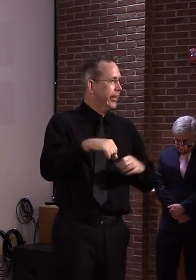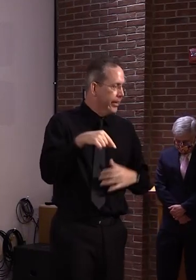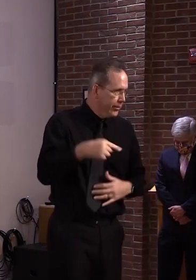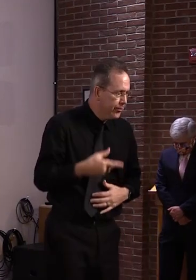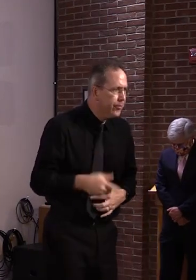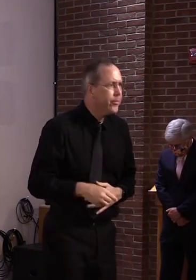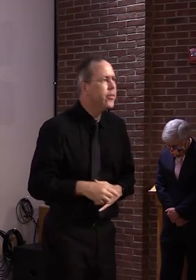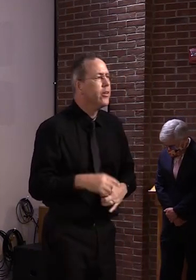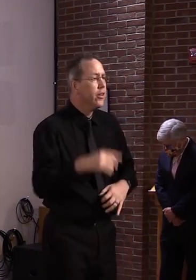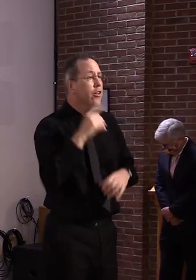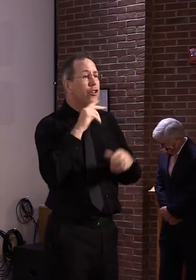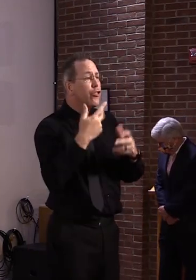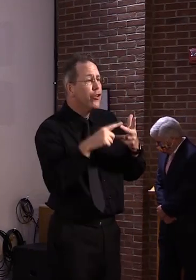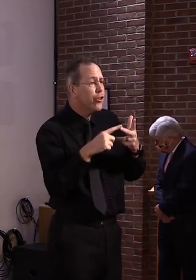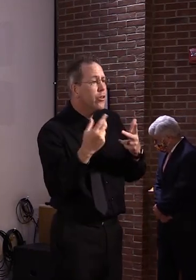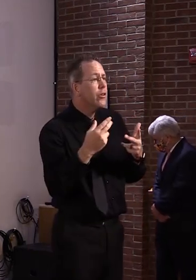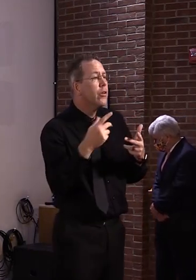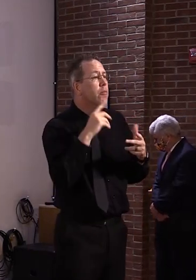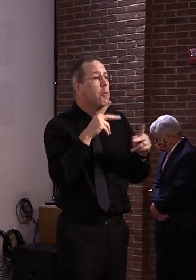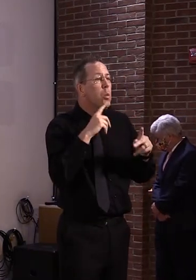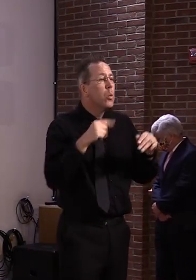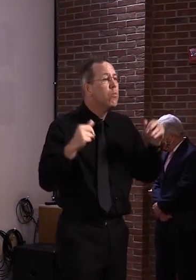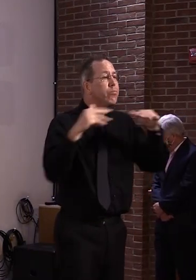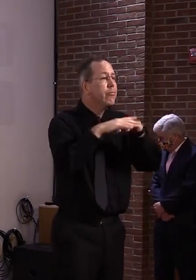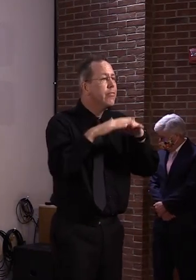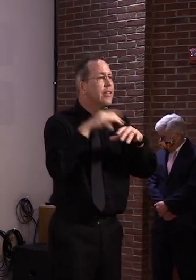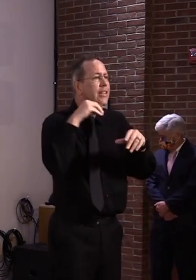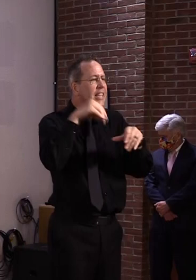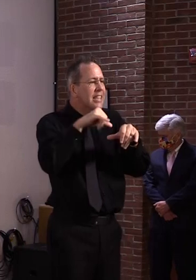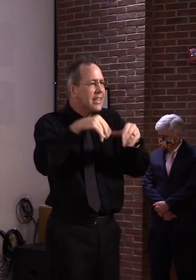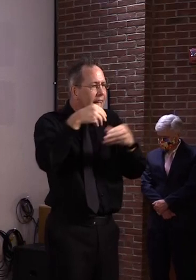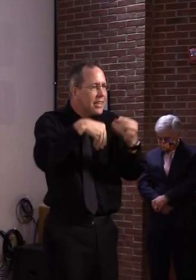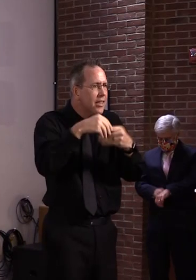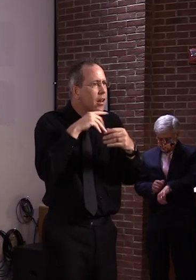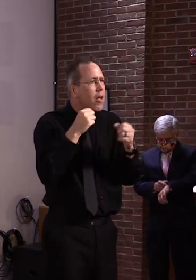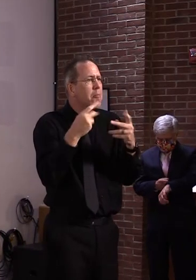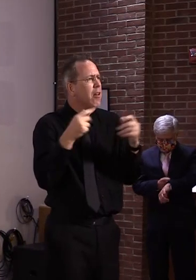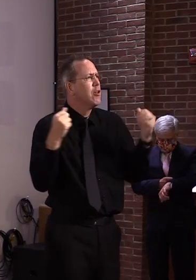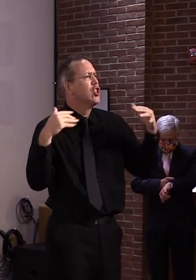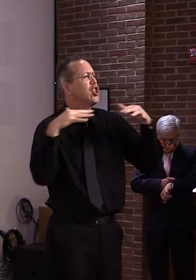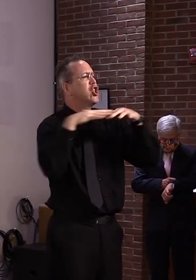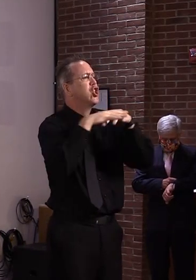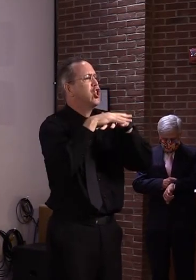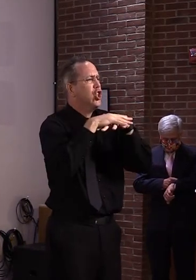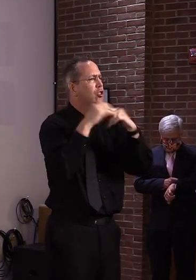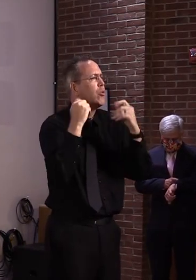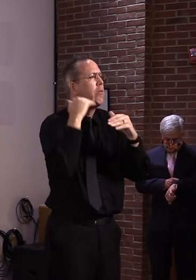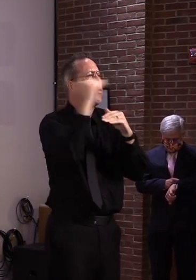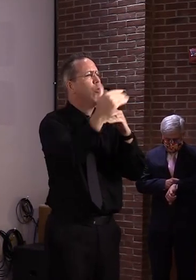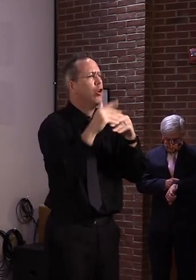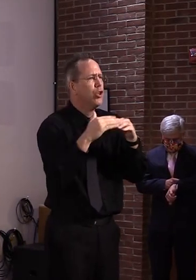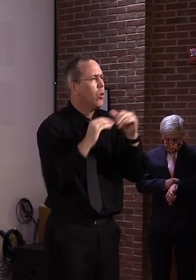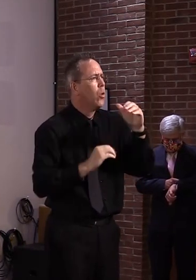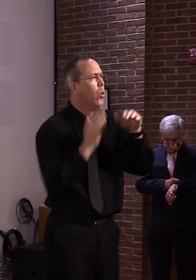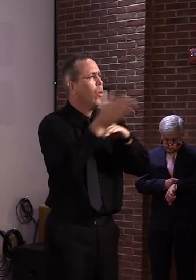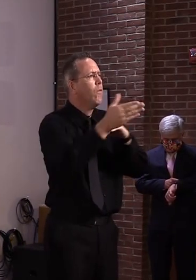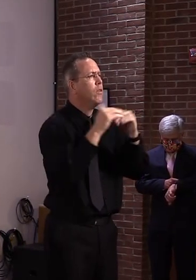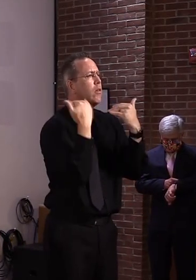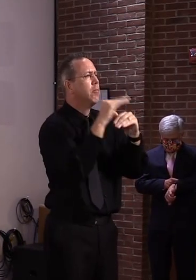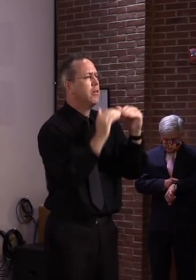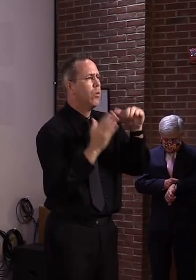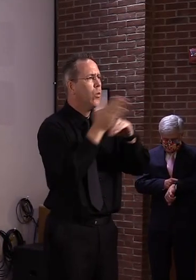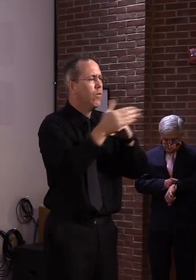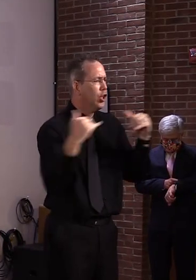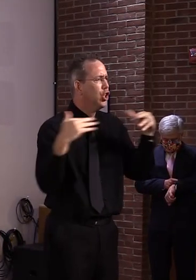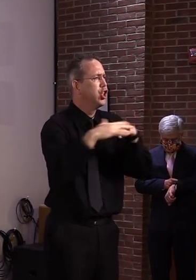to get together and what size arena, if you will, and how much time they're spending